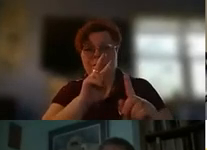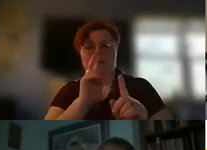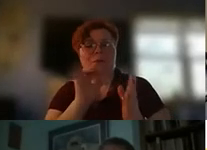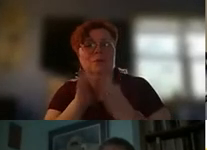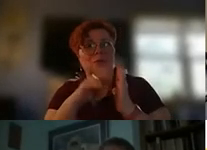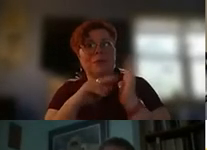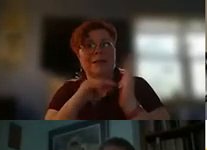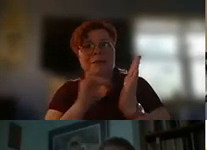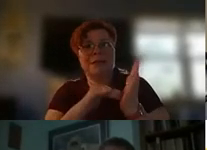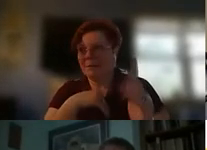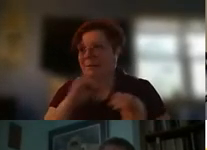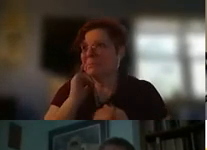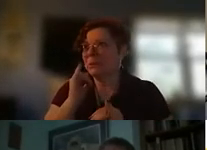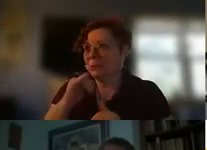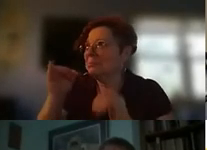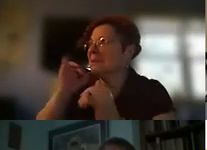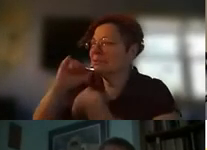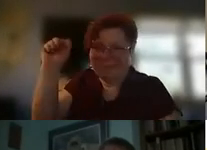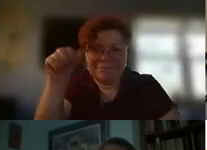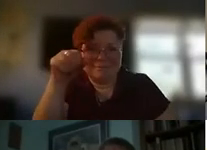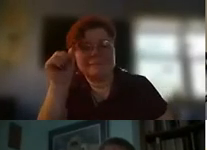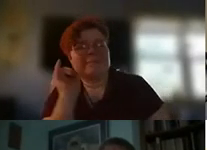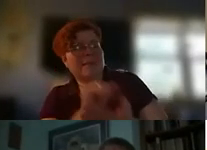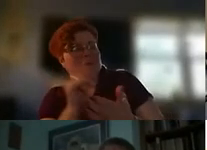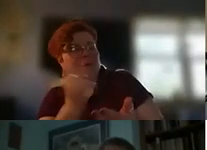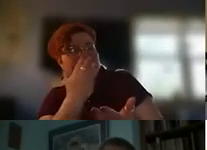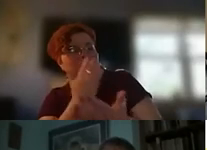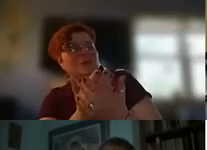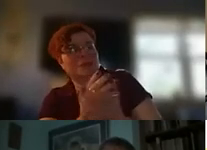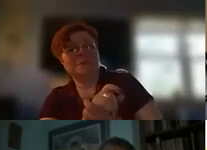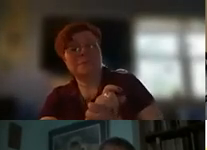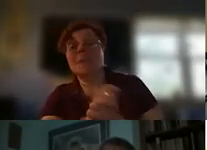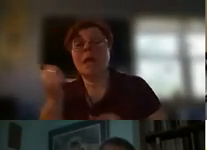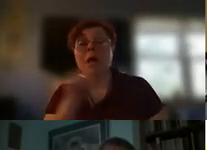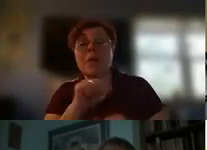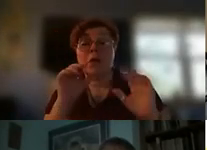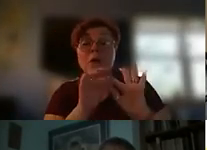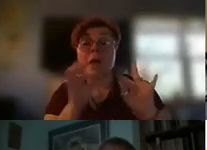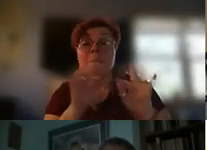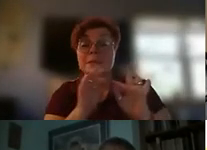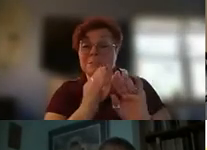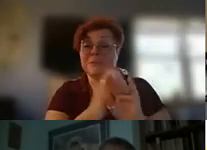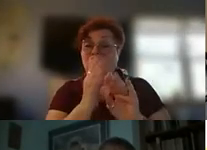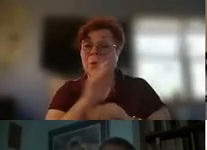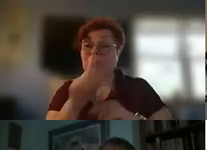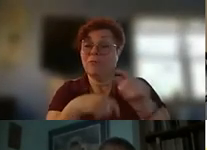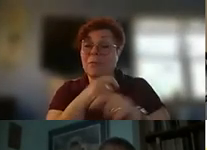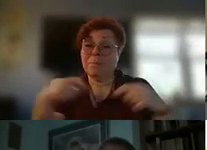yeah that's always good um any other comments before we have to say goodbye